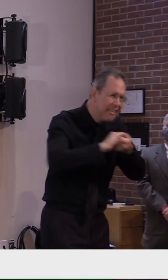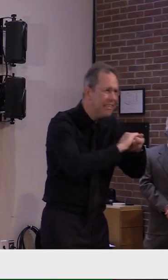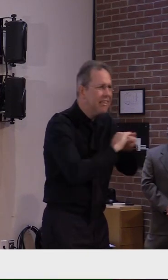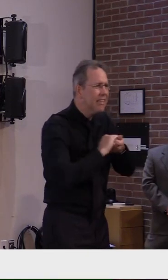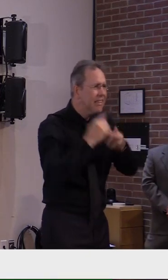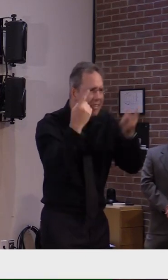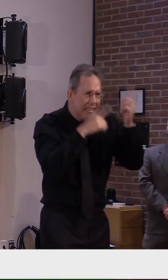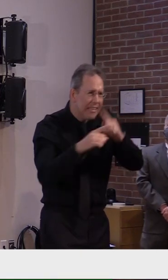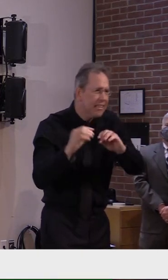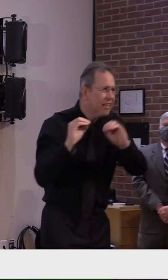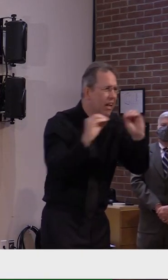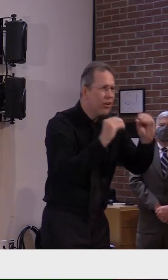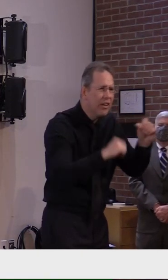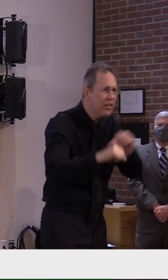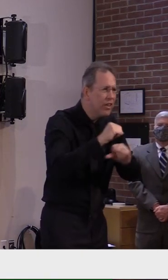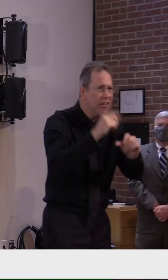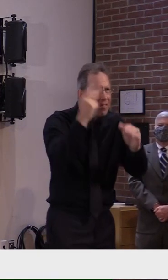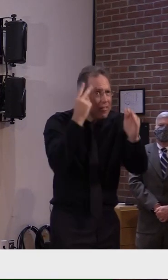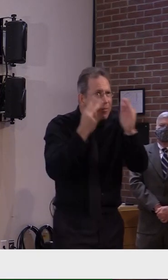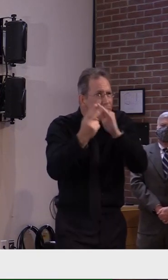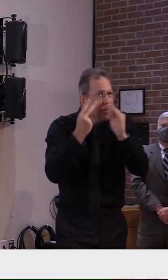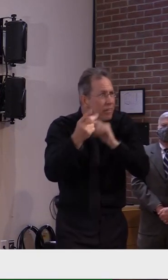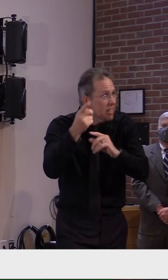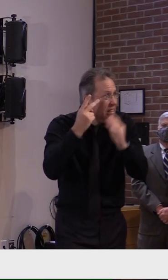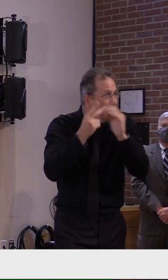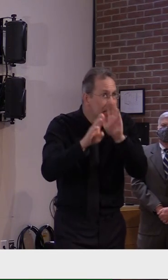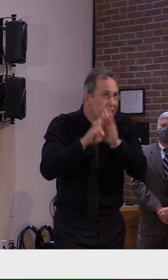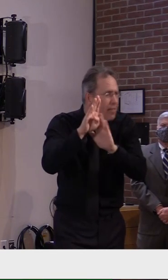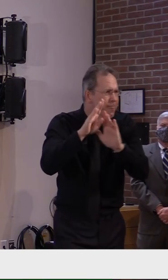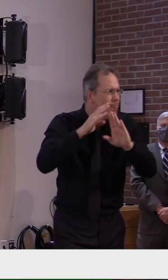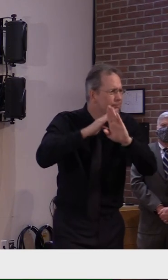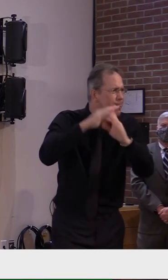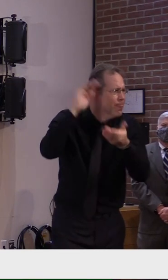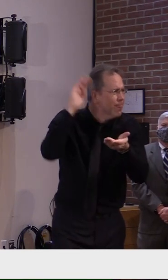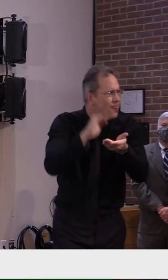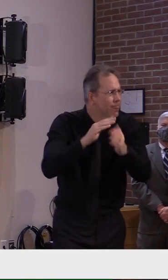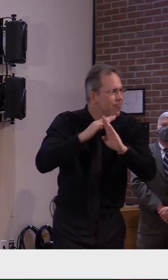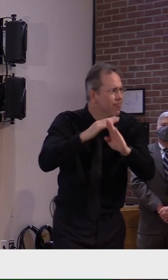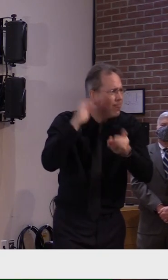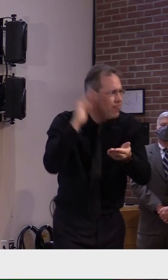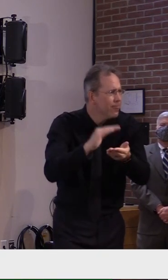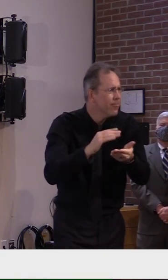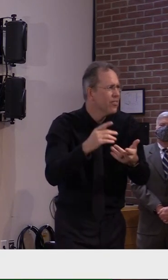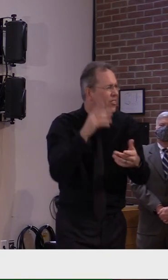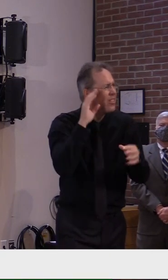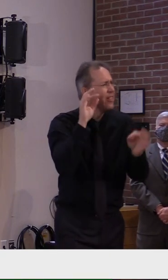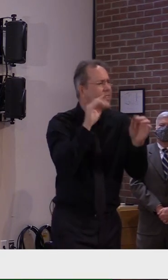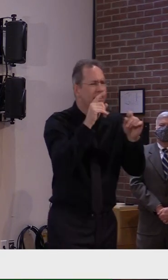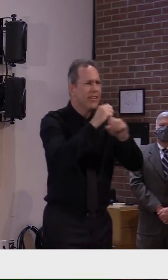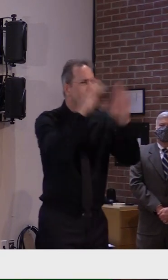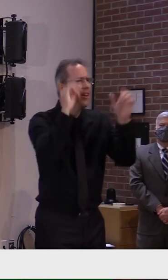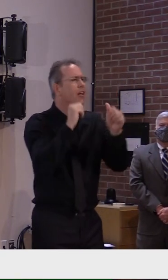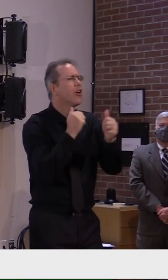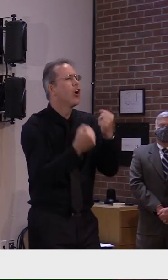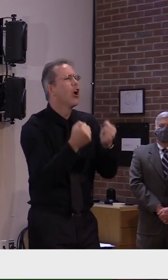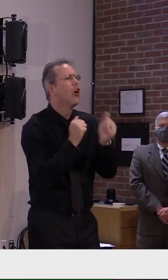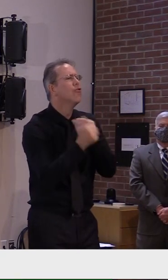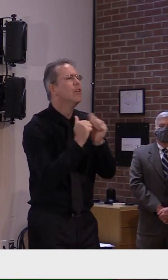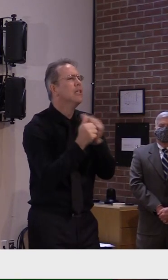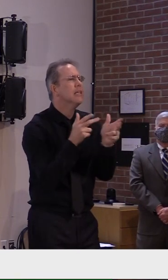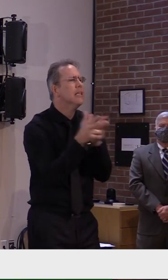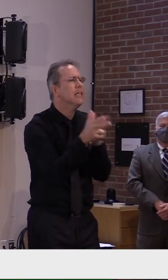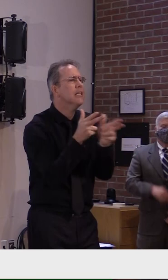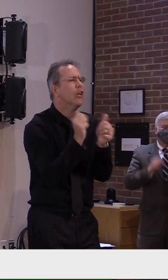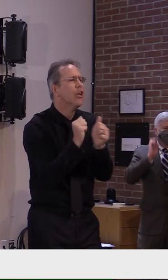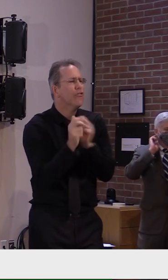time. Uh, you know, I think about this in terms of my stock car racing career. You know, we're, we're, we've got like five laps to go.